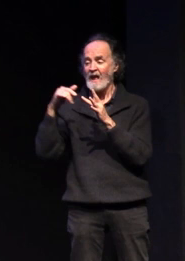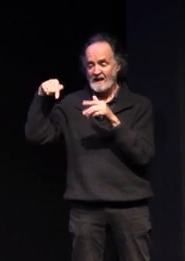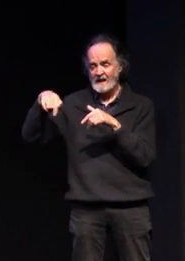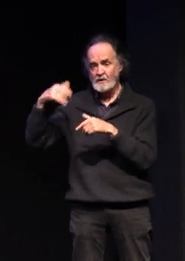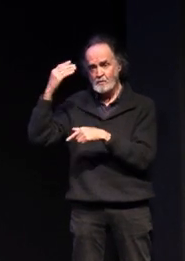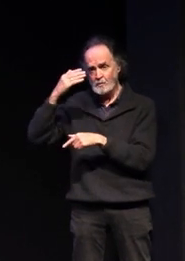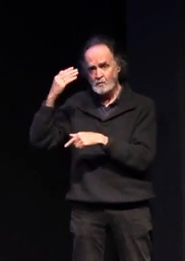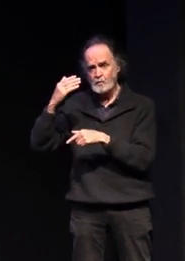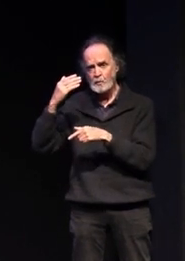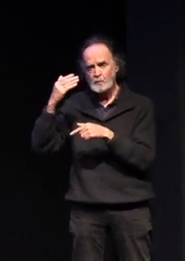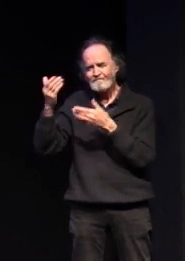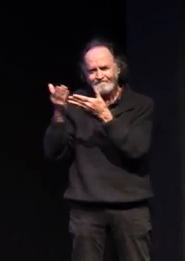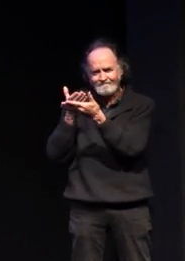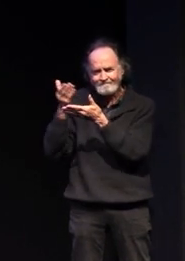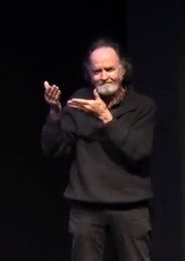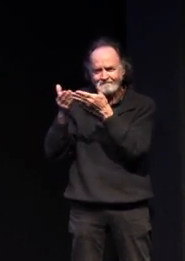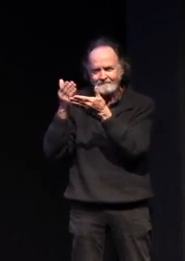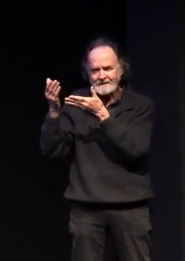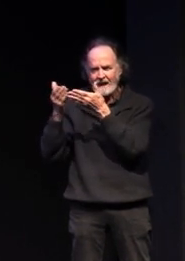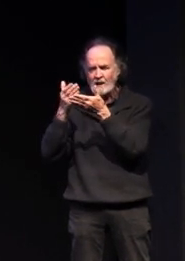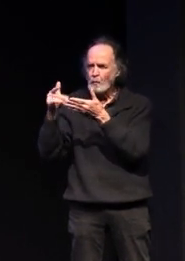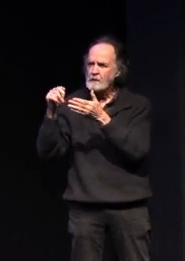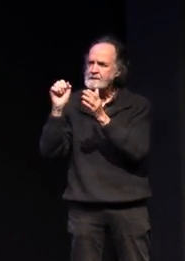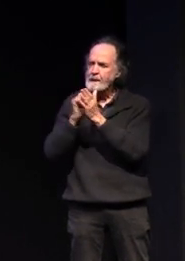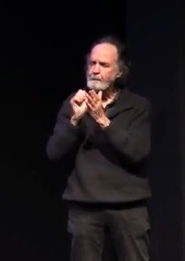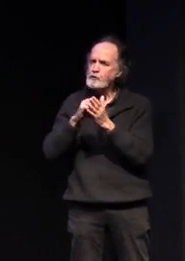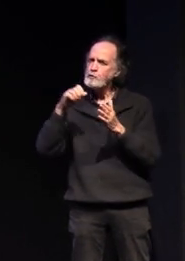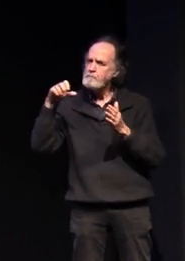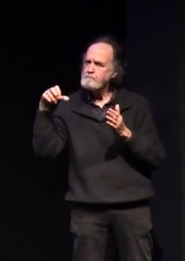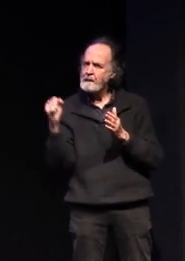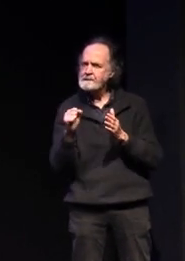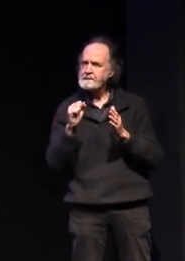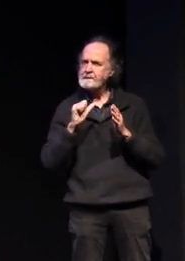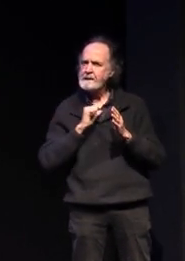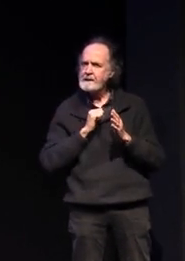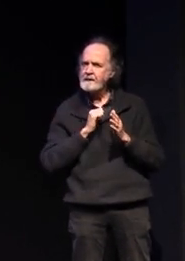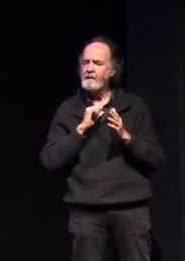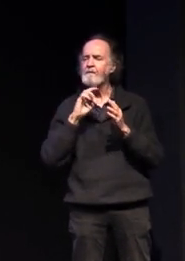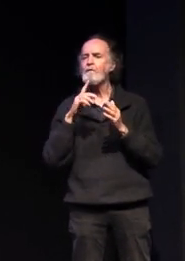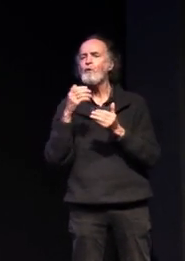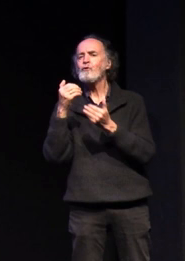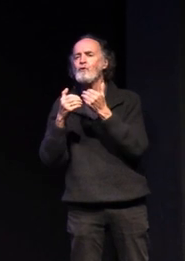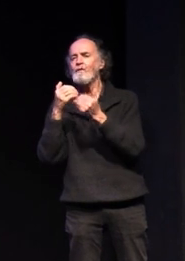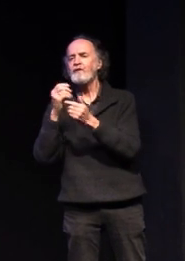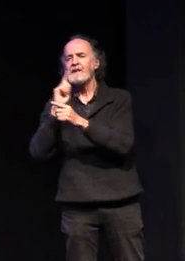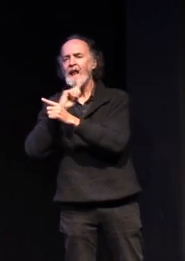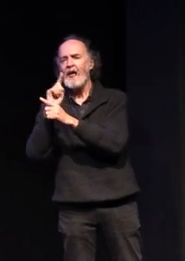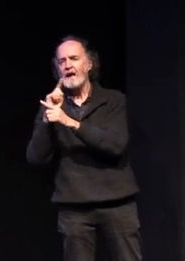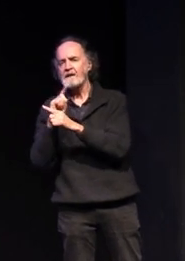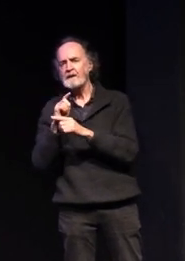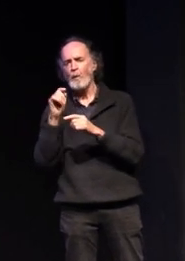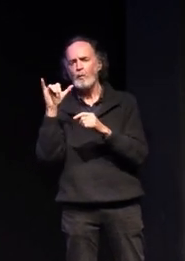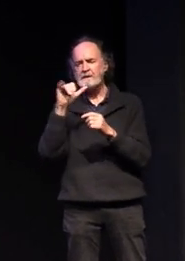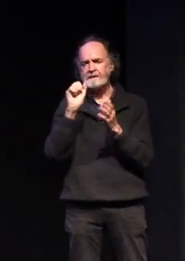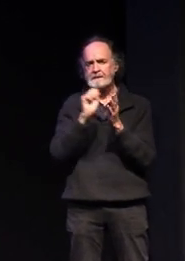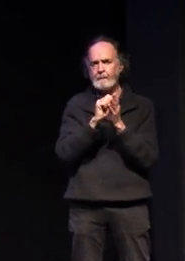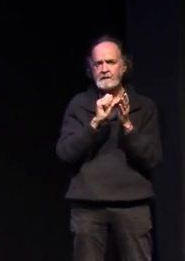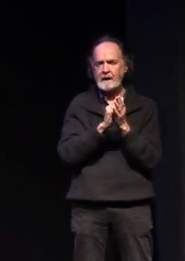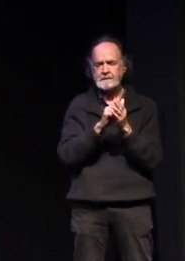meeting about those and see what those prerequisites what subjects you need to do or perhaps what subjects are beneficial